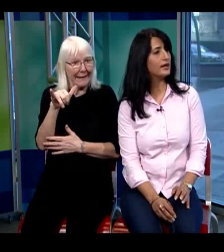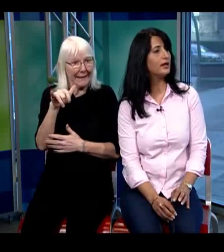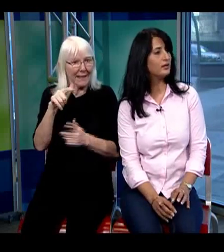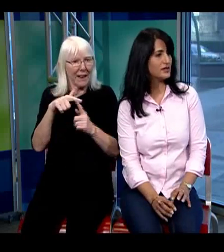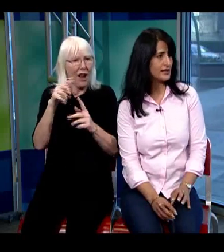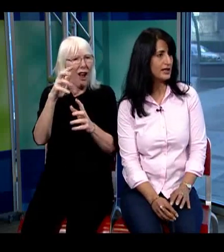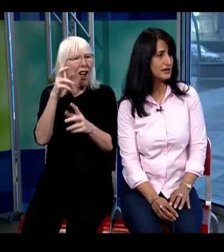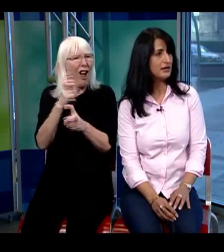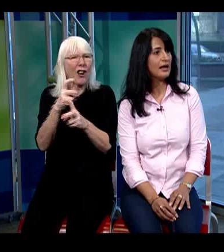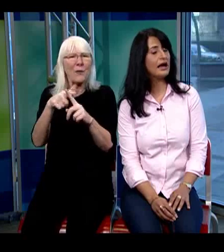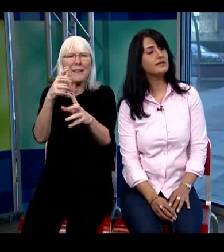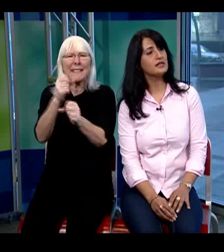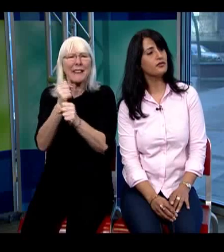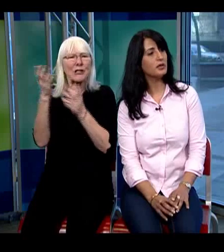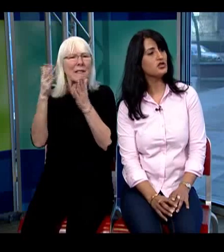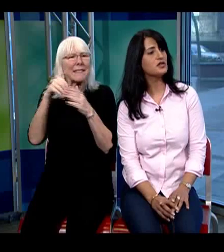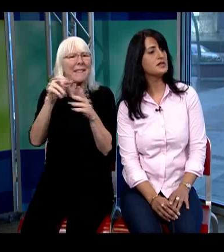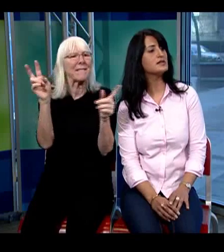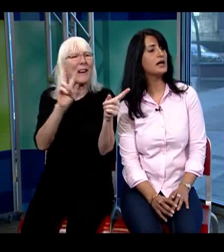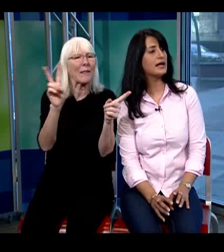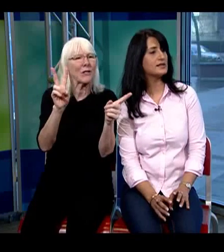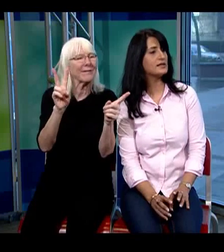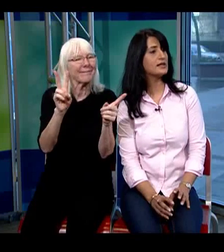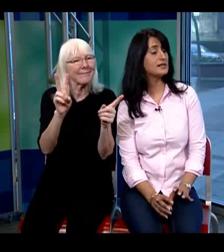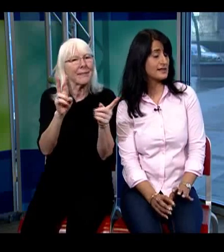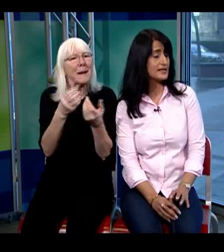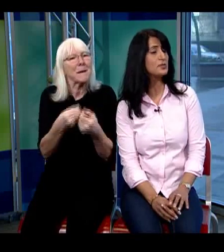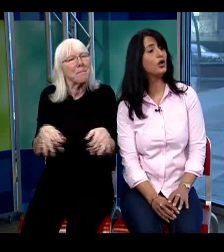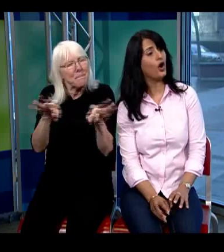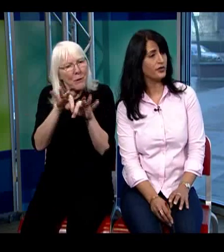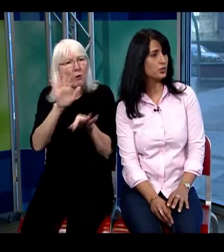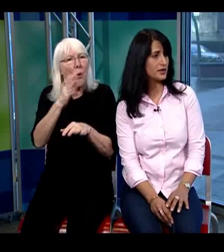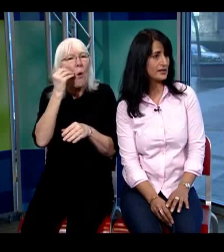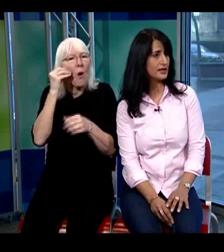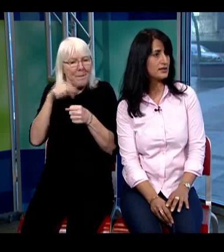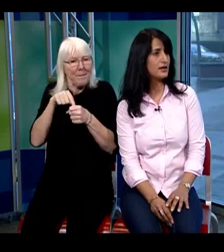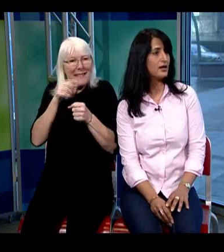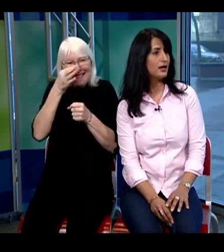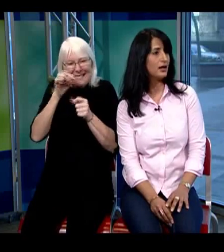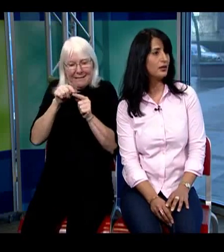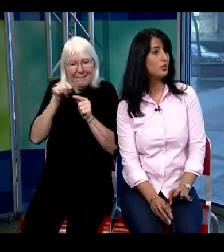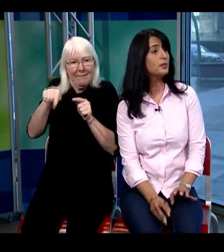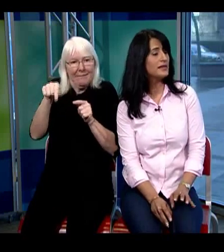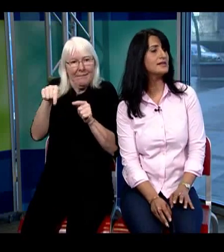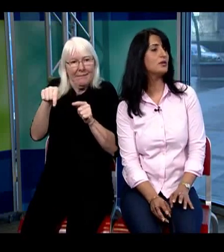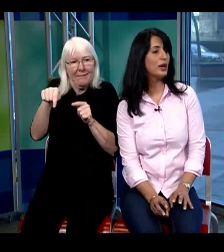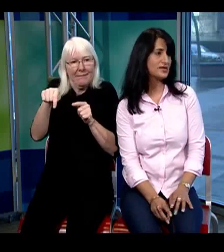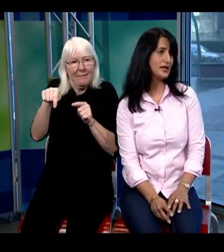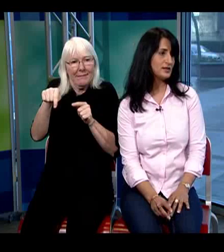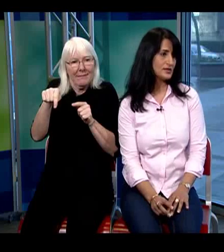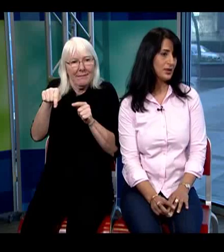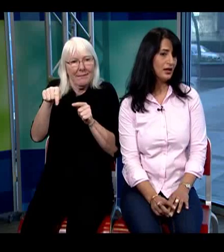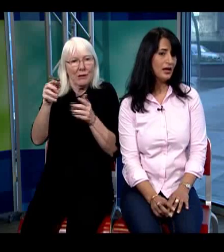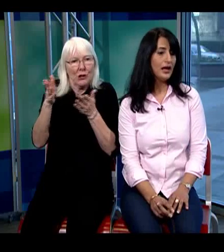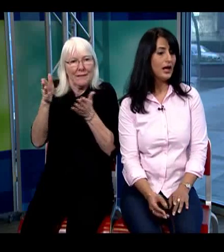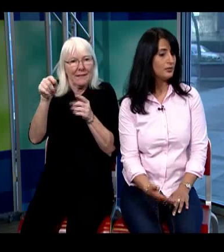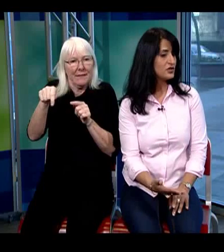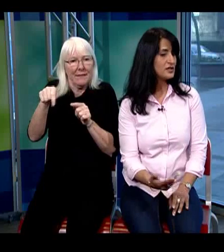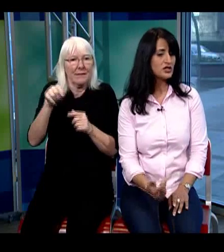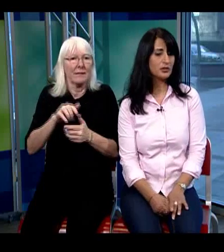they reside in and this information is access is accessible on the work site uh work bc website as well just touching